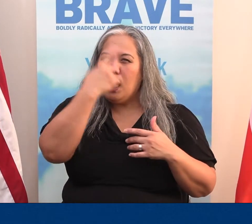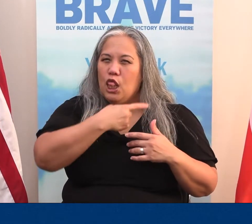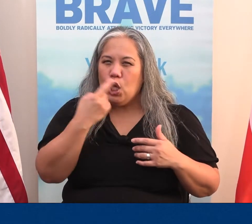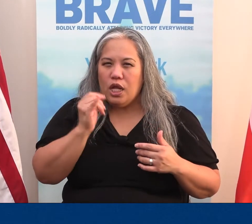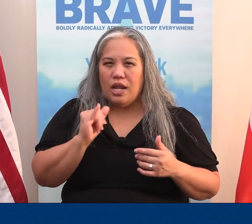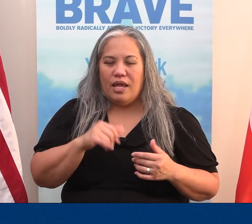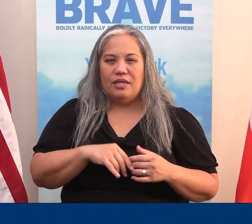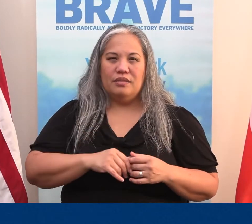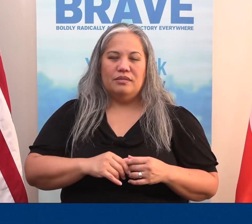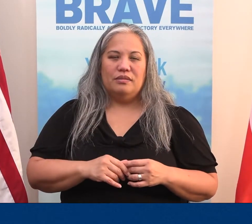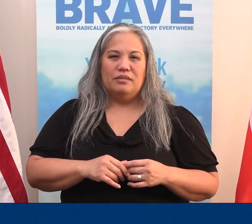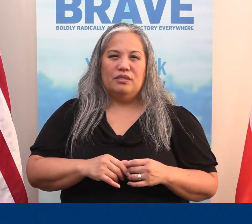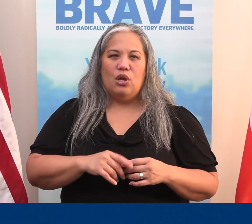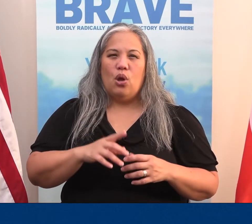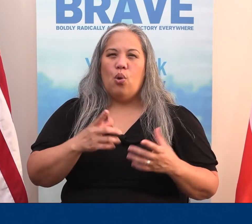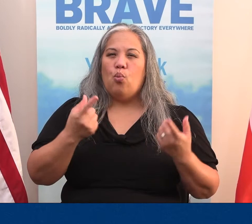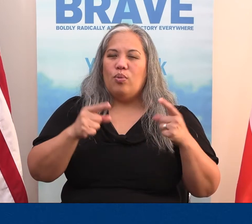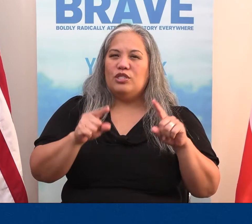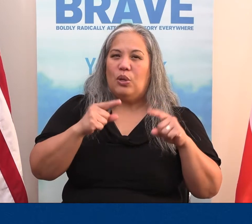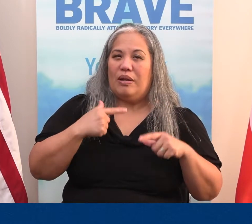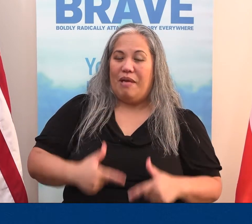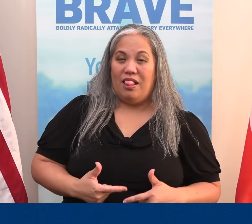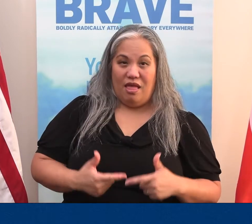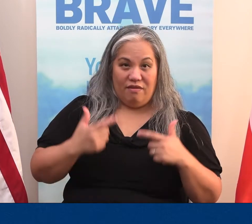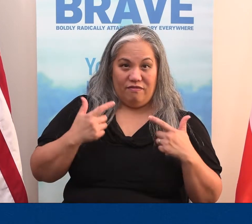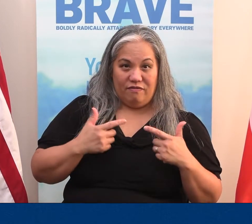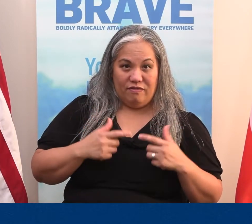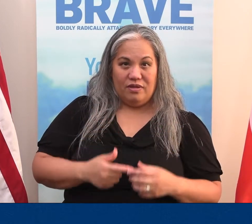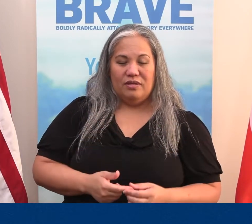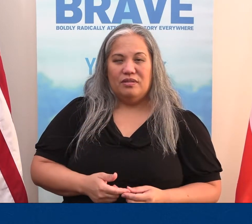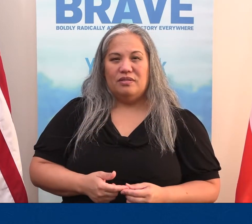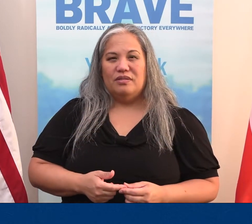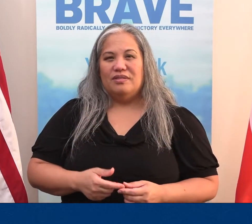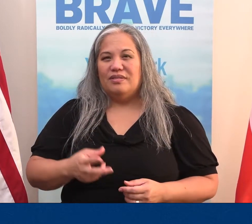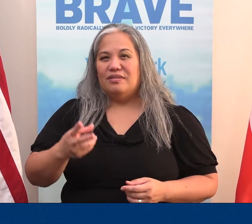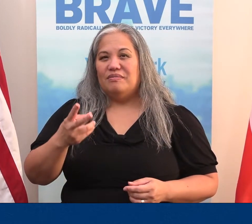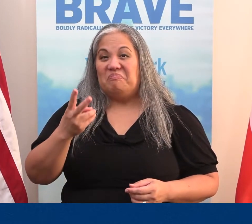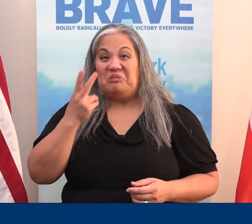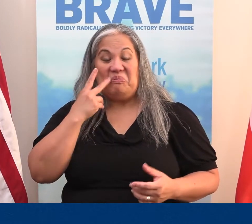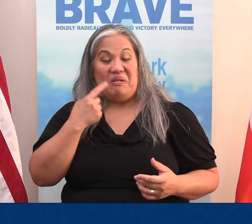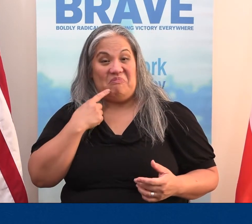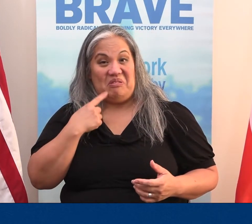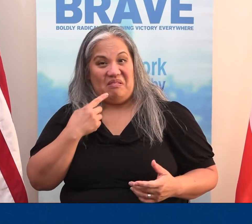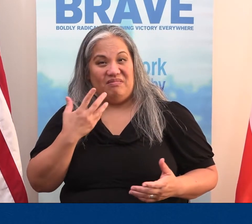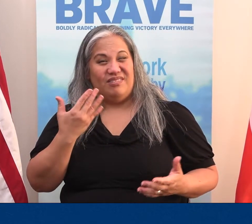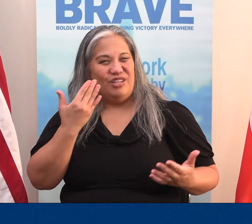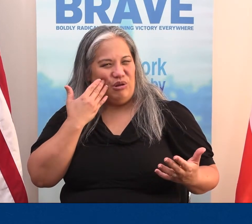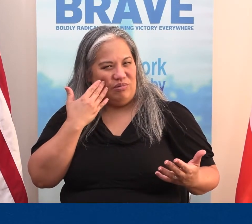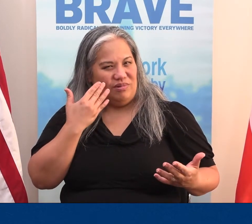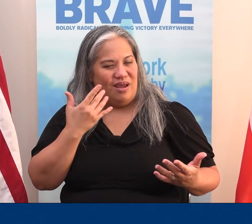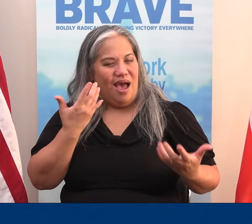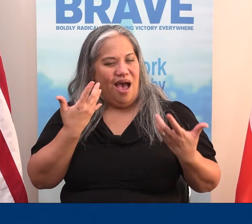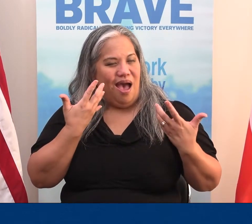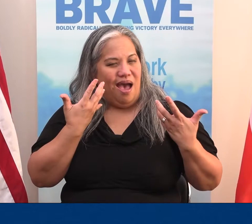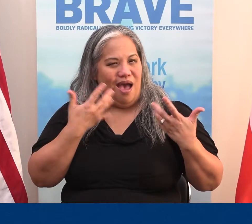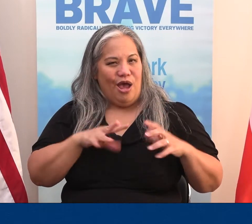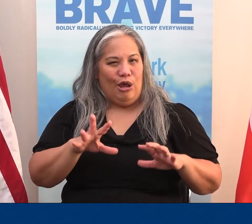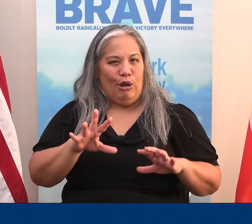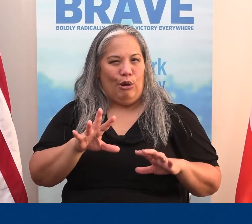do I look like? What's going on in my life? See what I'm saying? Now, you know, I don't know about you, but,